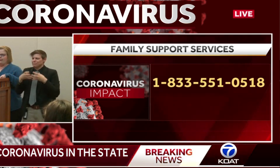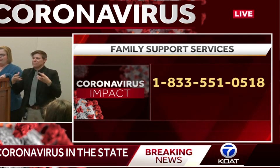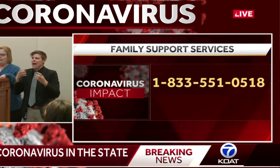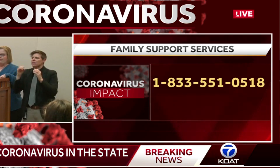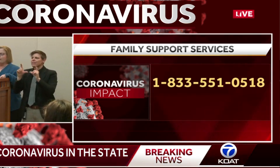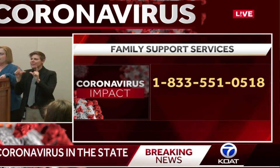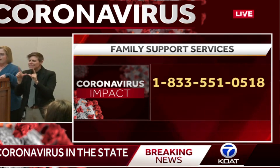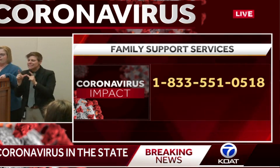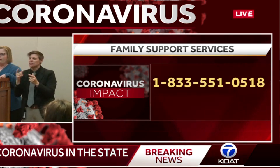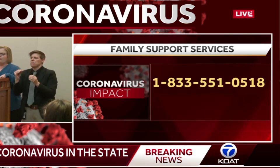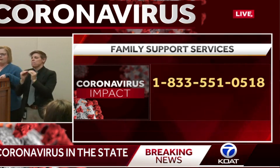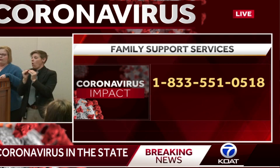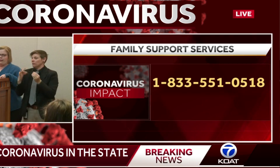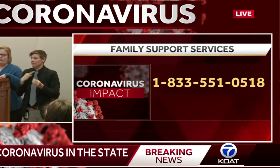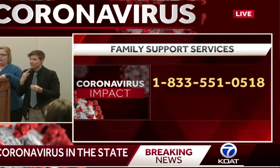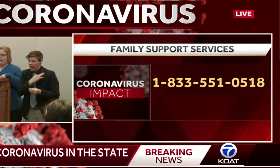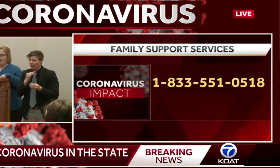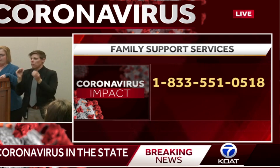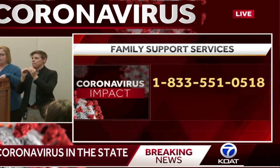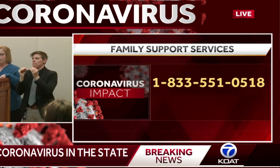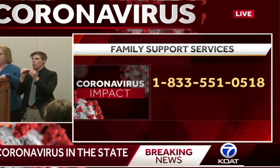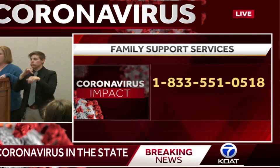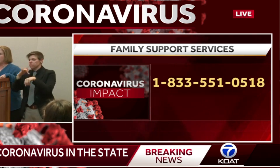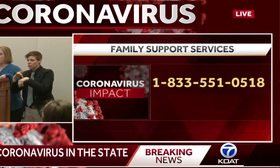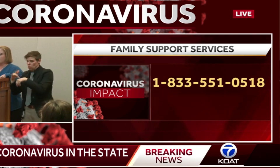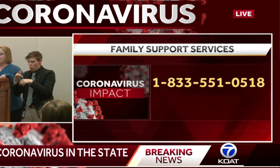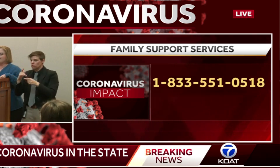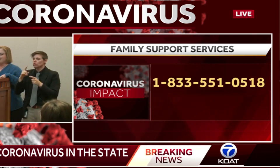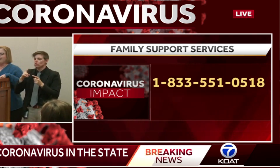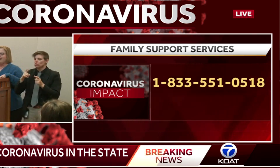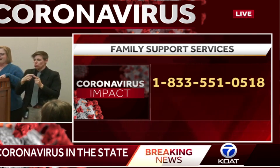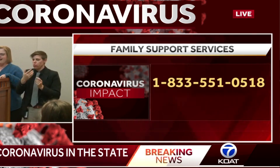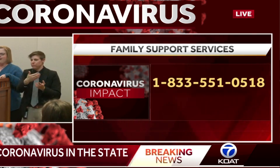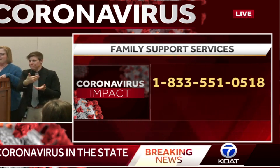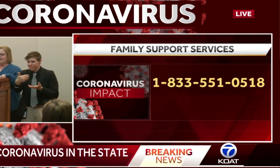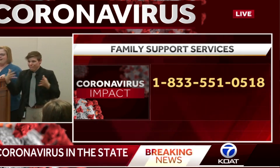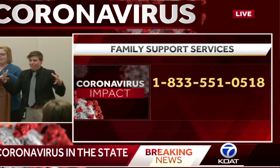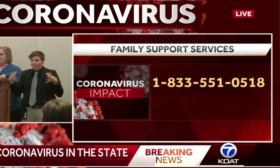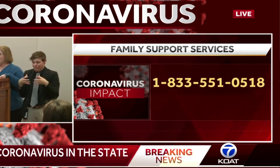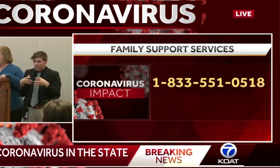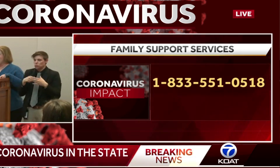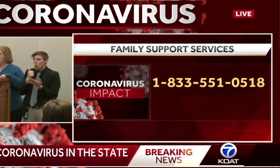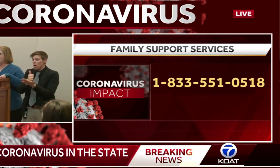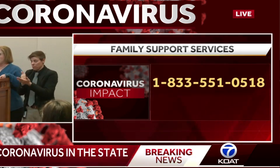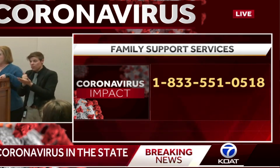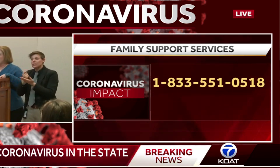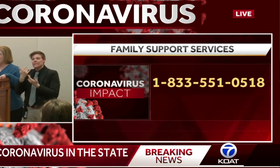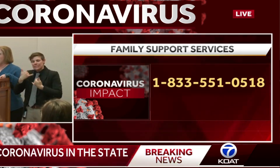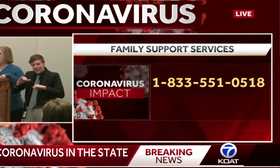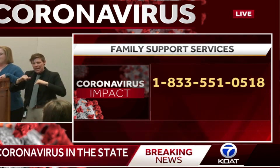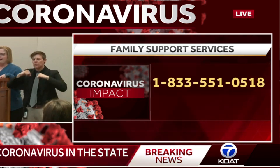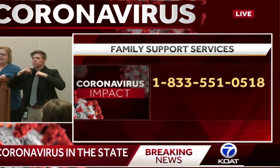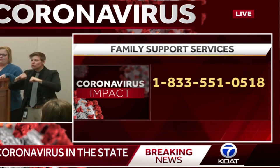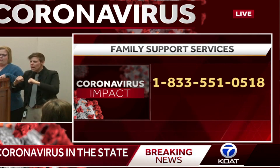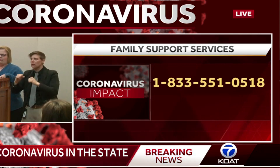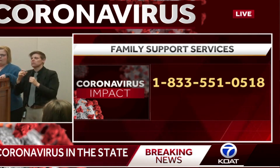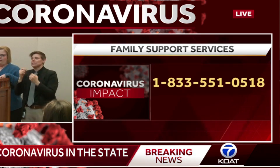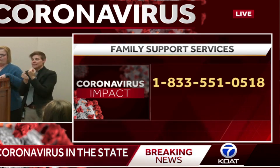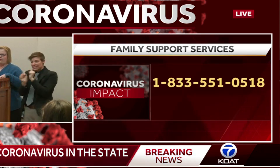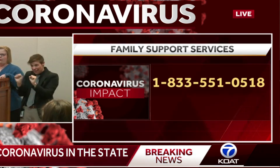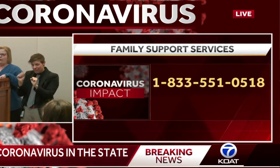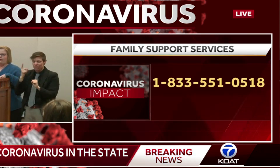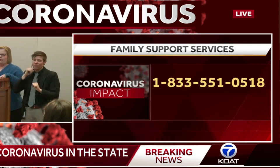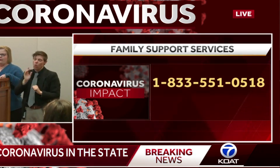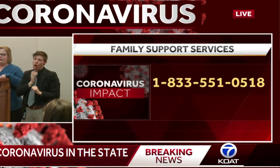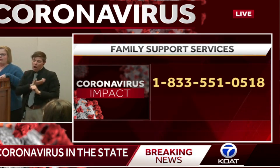alternative ways to credential staff, protecting the health and safety of our families and our community is the most